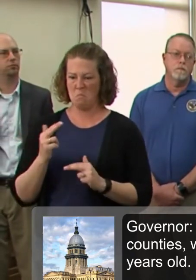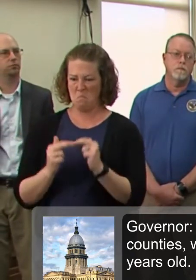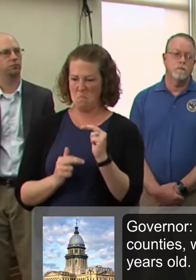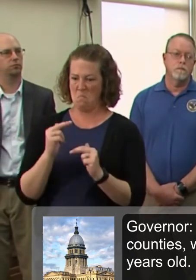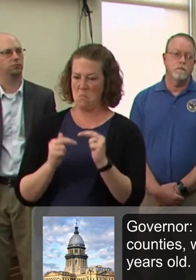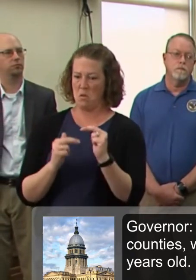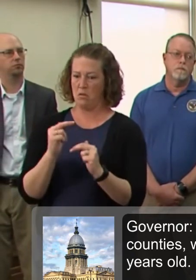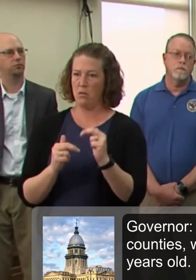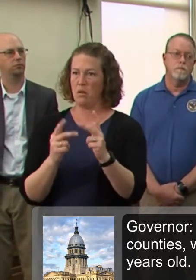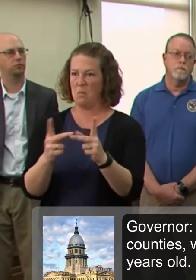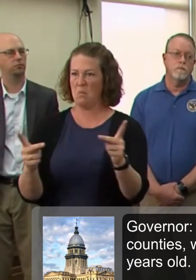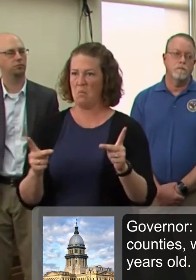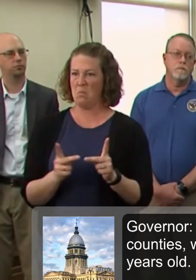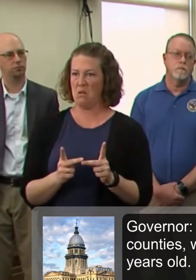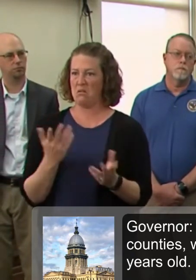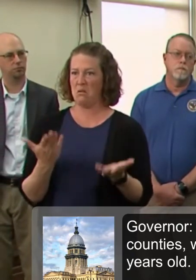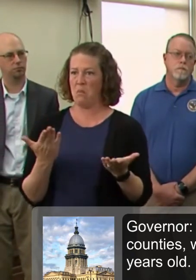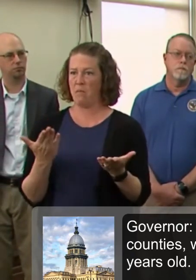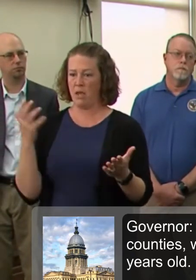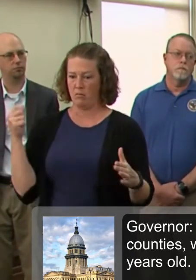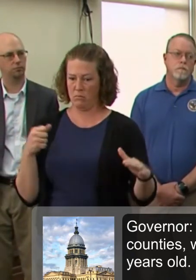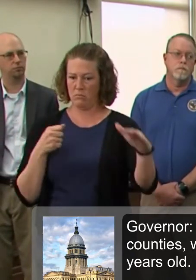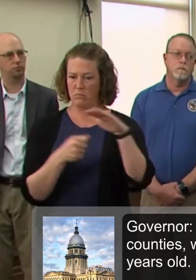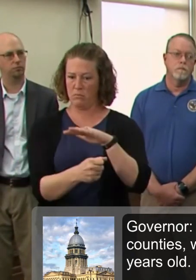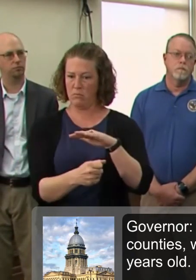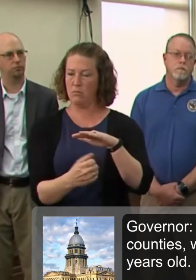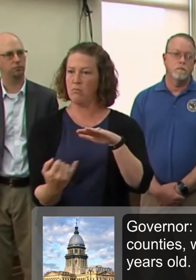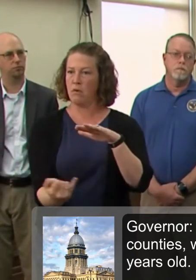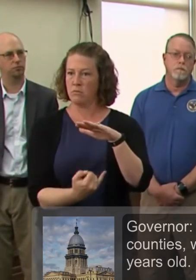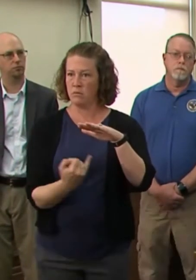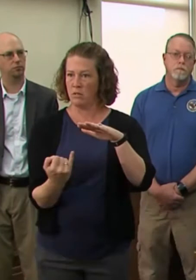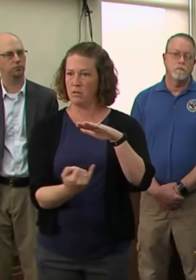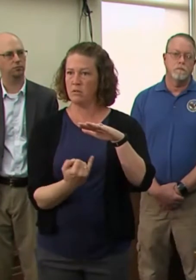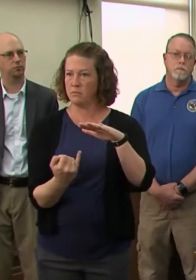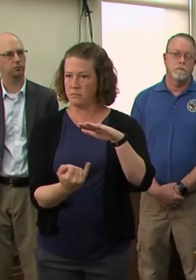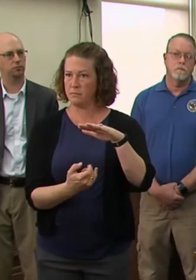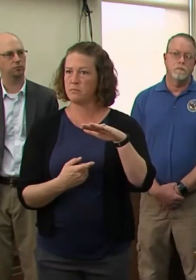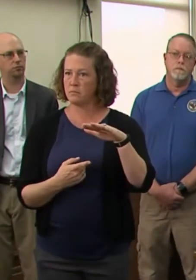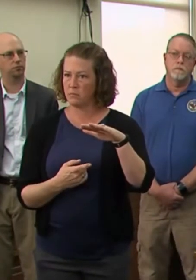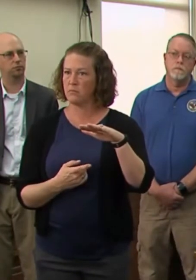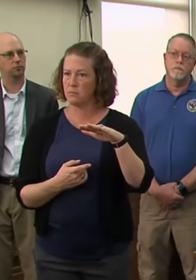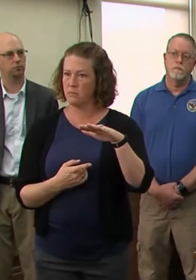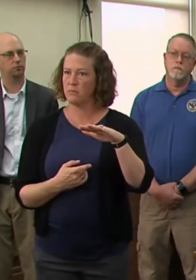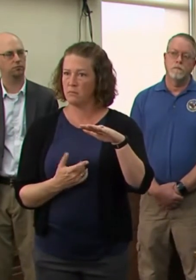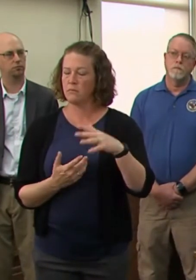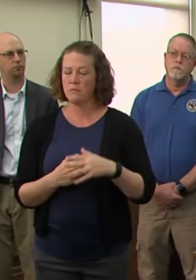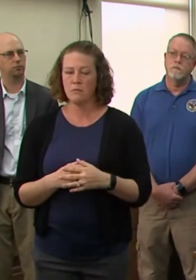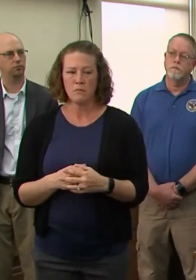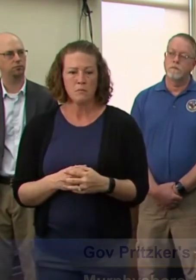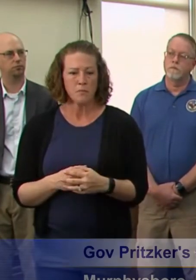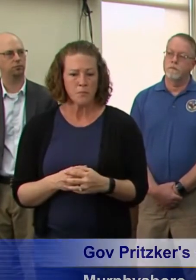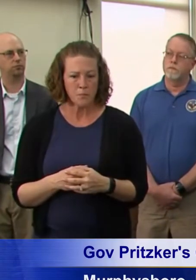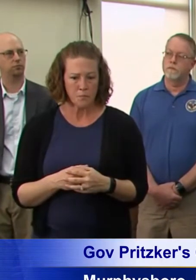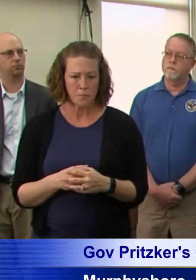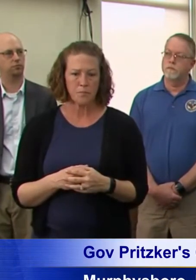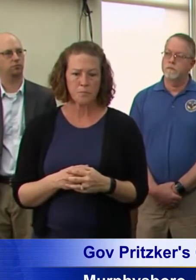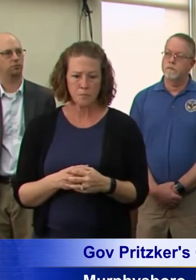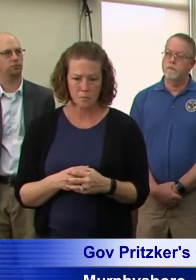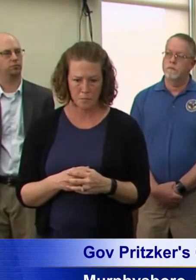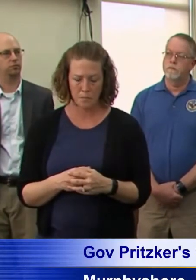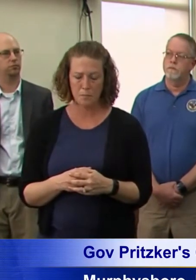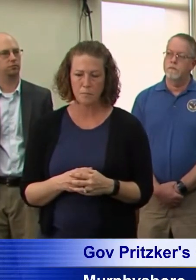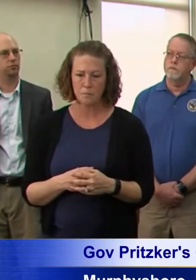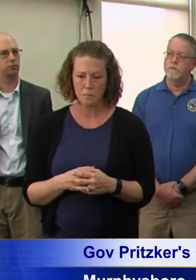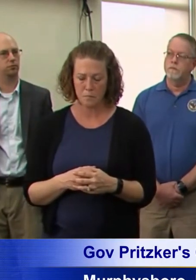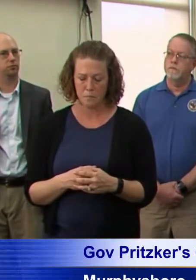uh, isolate some people, right, who've been identified as being near somebody or in, you know, uh, the same building or the